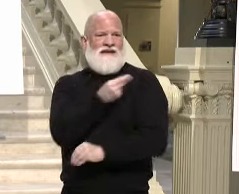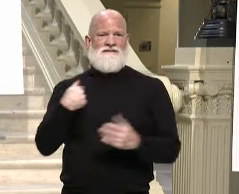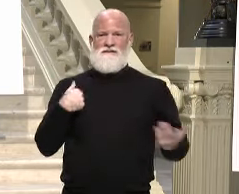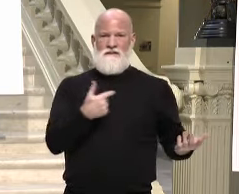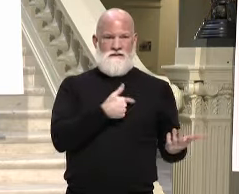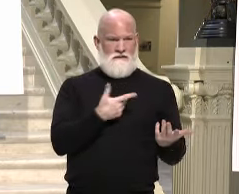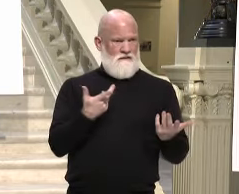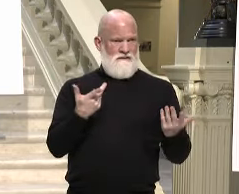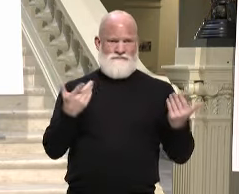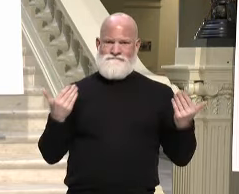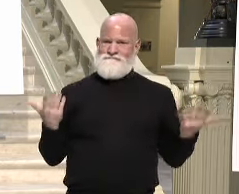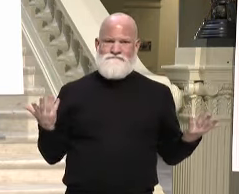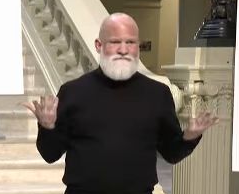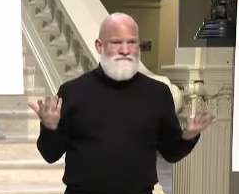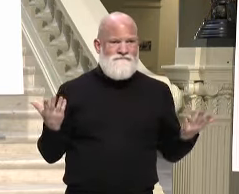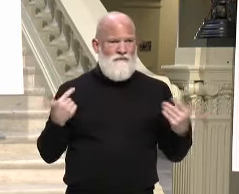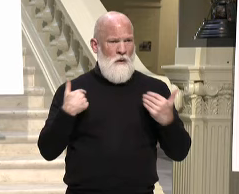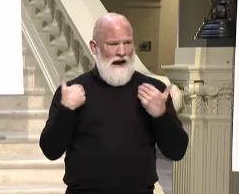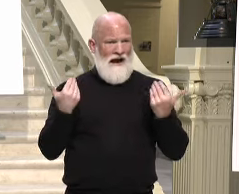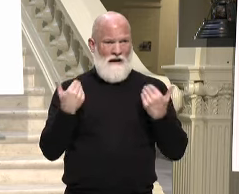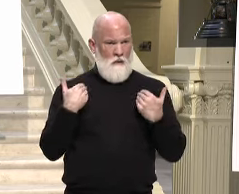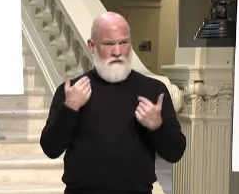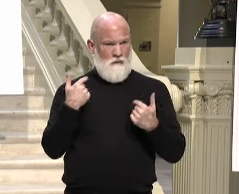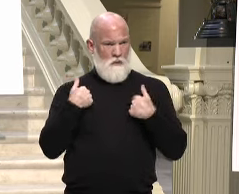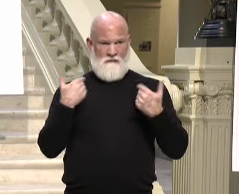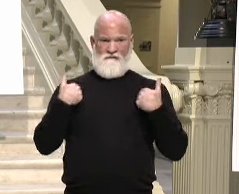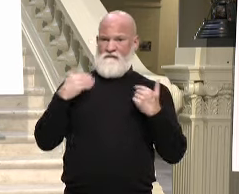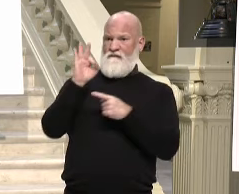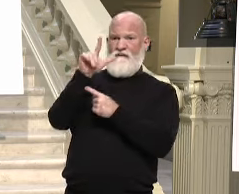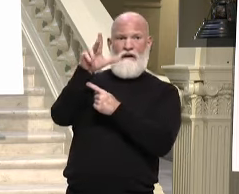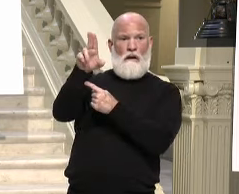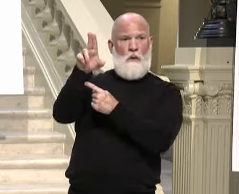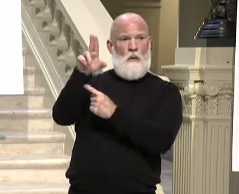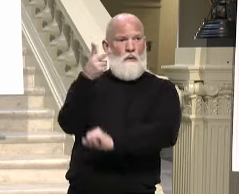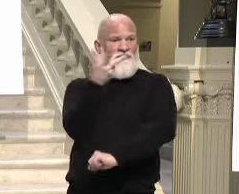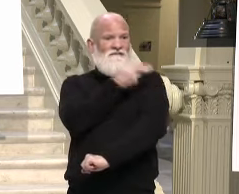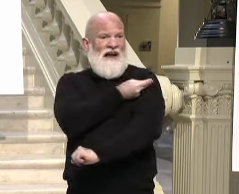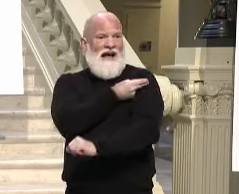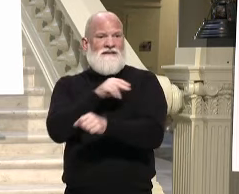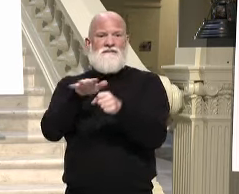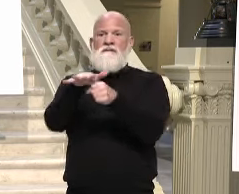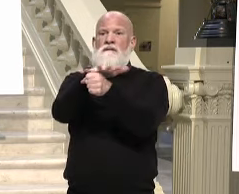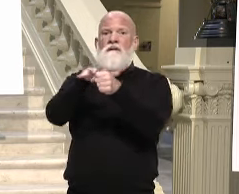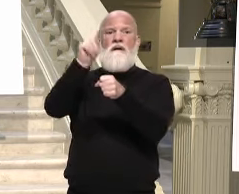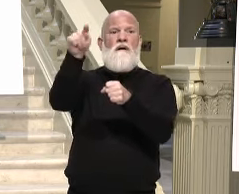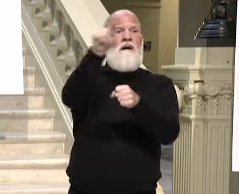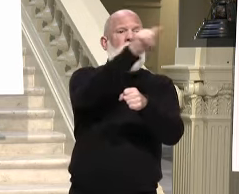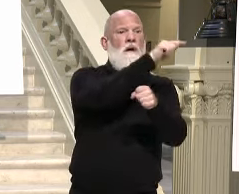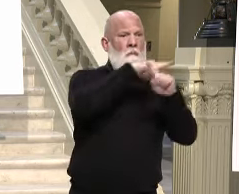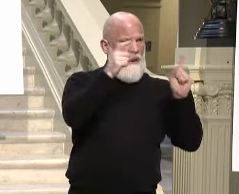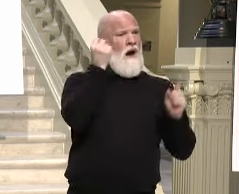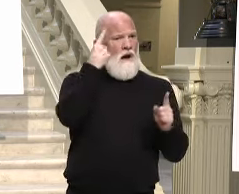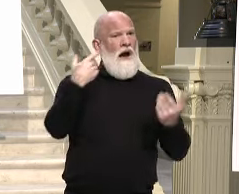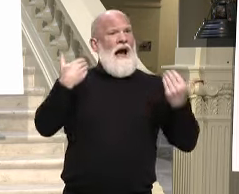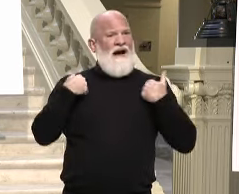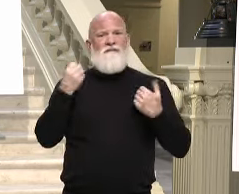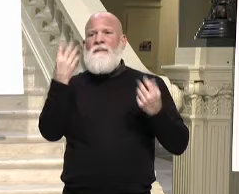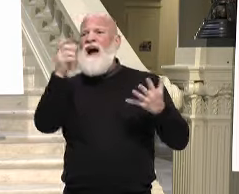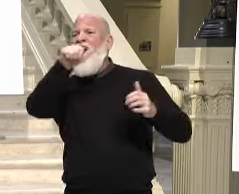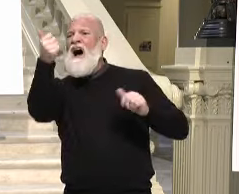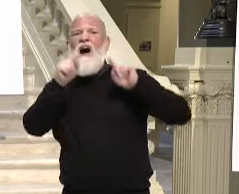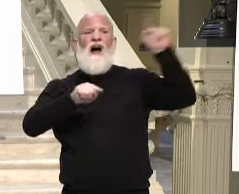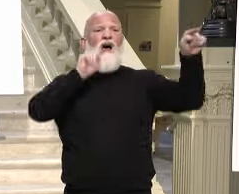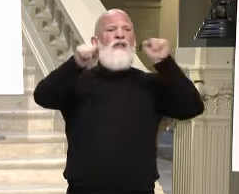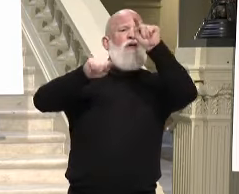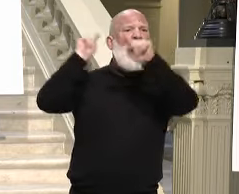sites because like Augustine University is doing such such a good job. The hospitals in the public health department in Athens